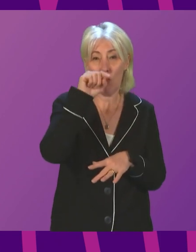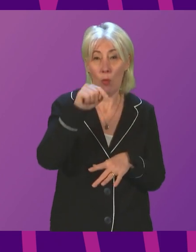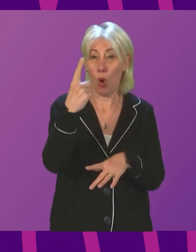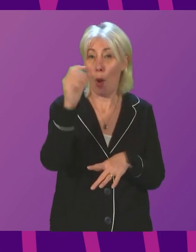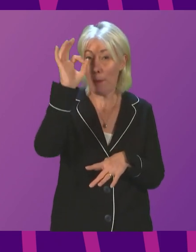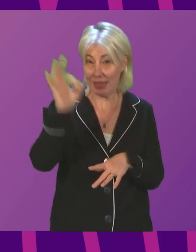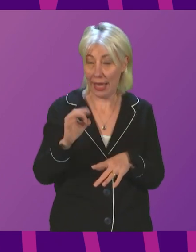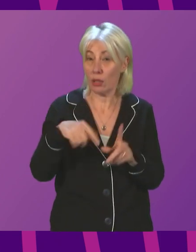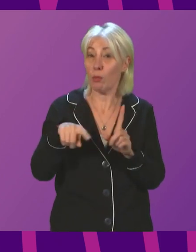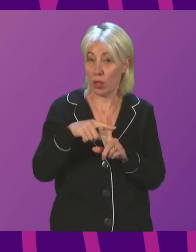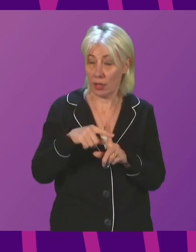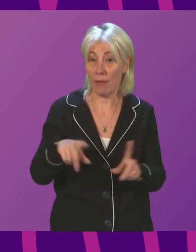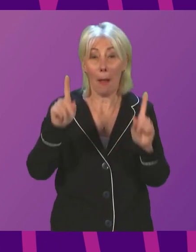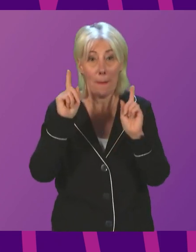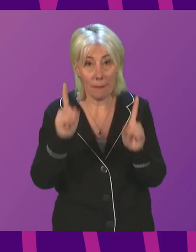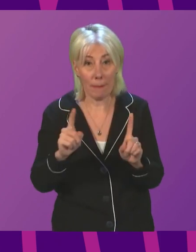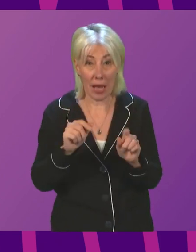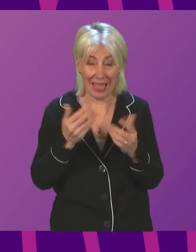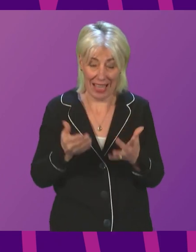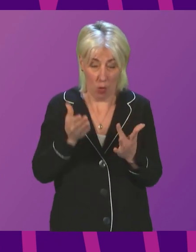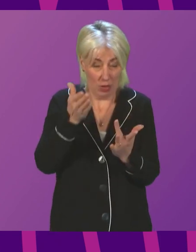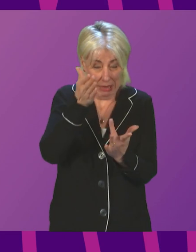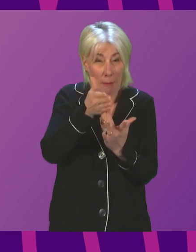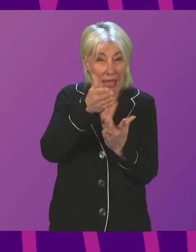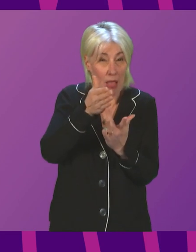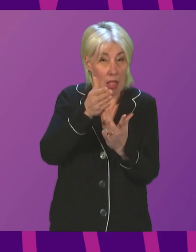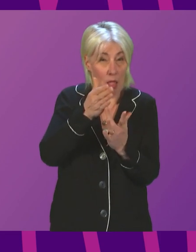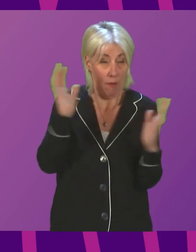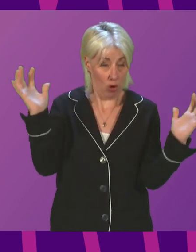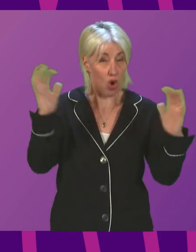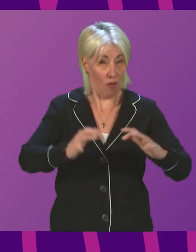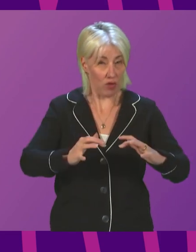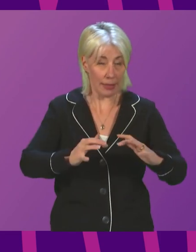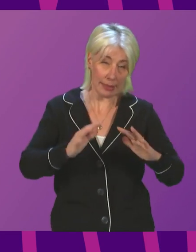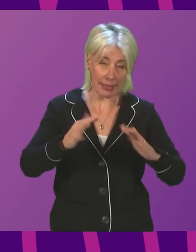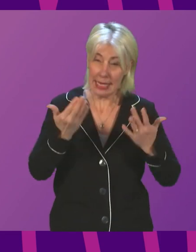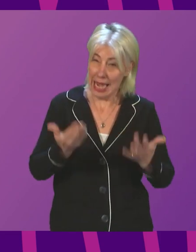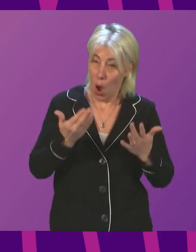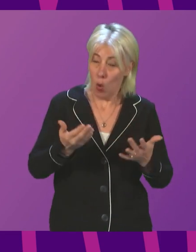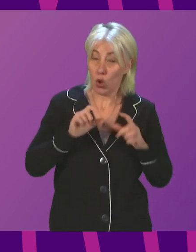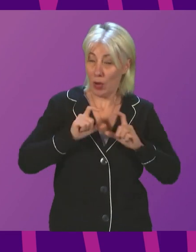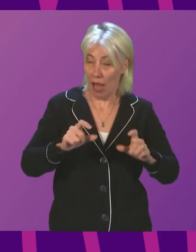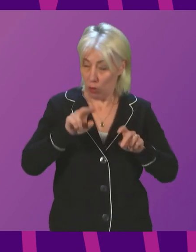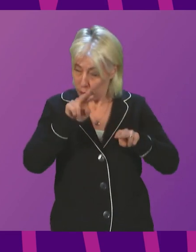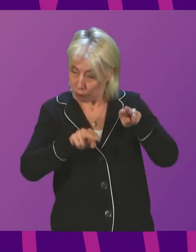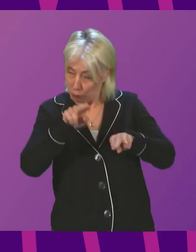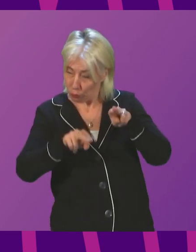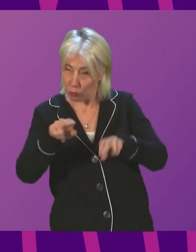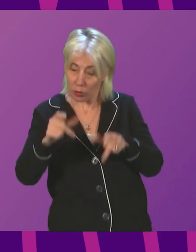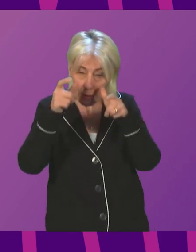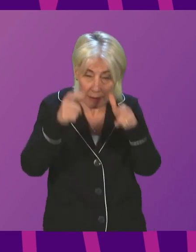cent. However, we are only just past the midpoint of the conference and we continue to monitor the situation carefully.